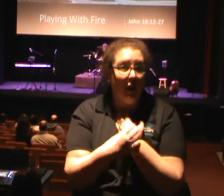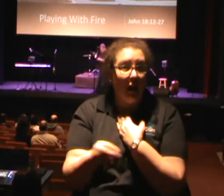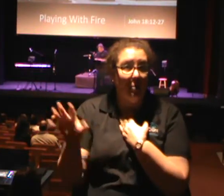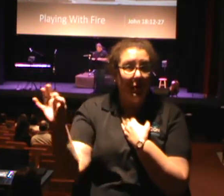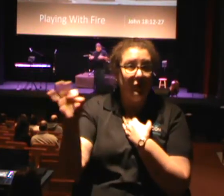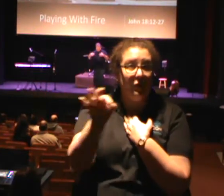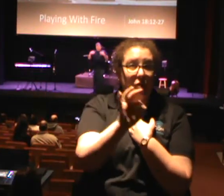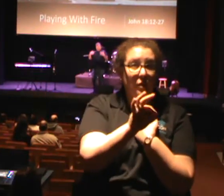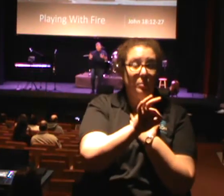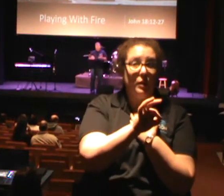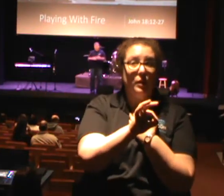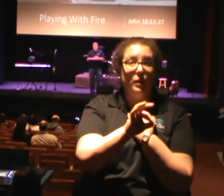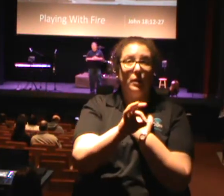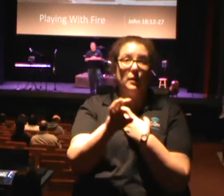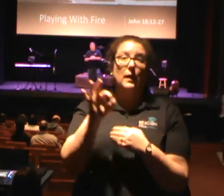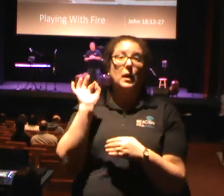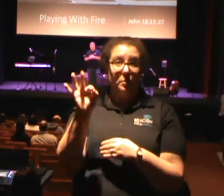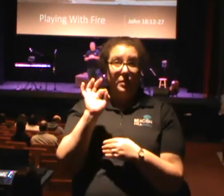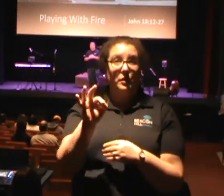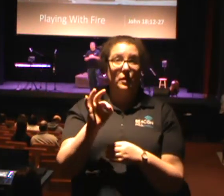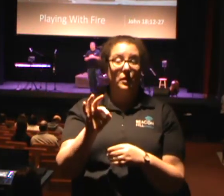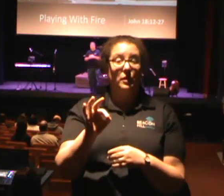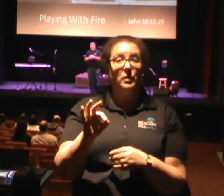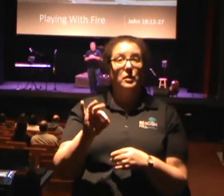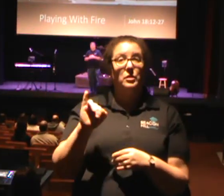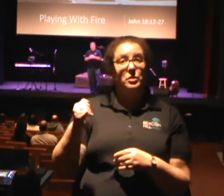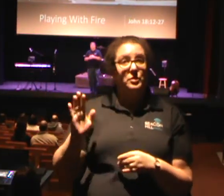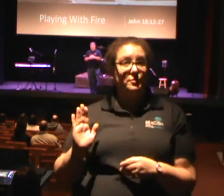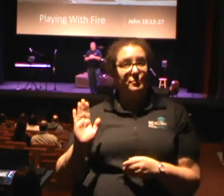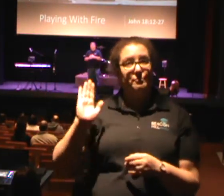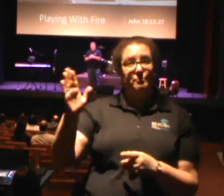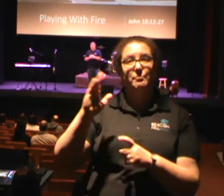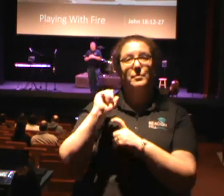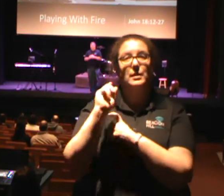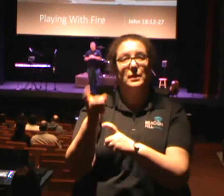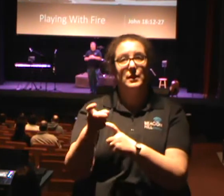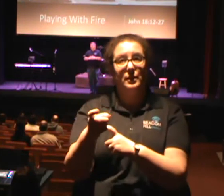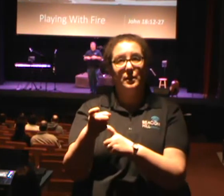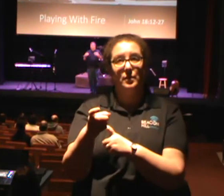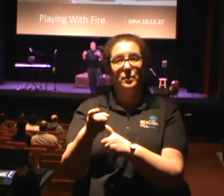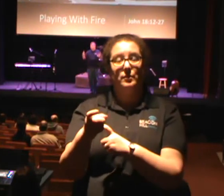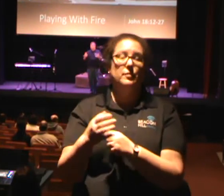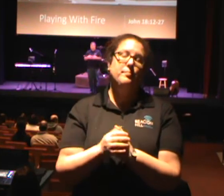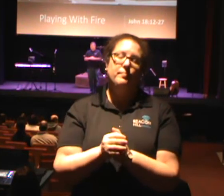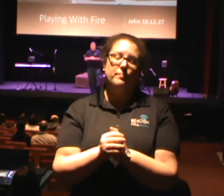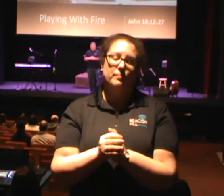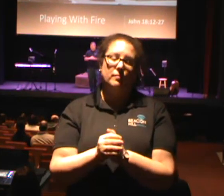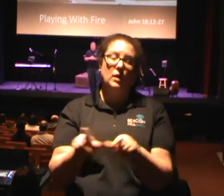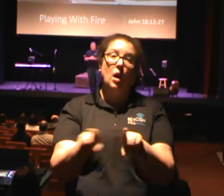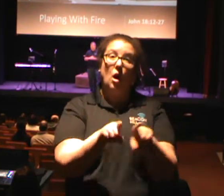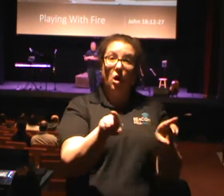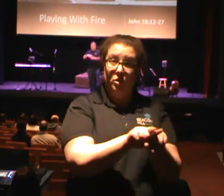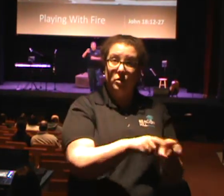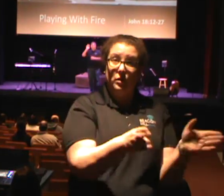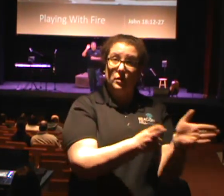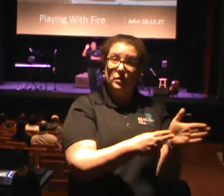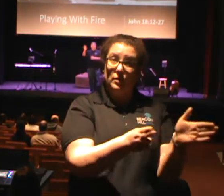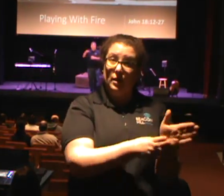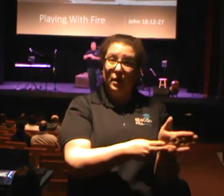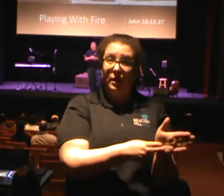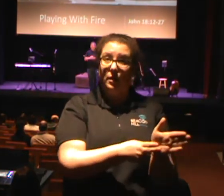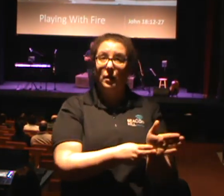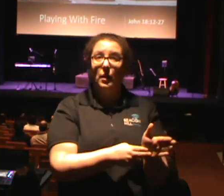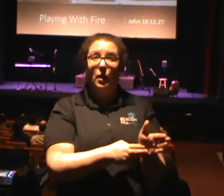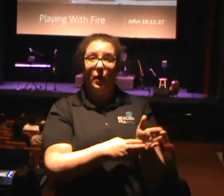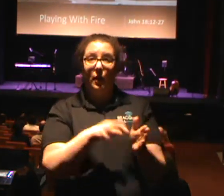manuscript that I am preaching from, just raise your hand, and they will bring one to you as well. You can also sign up on our